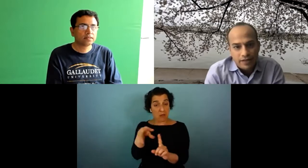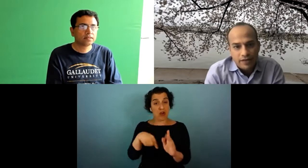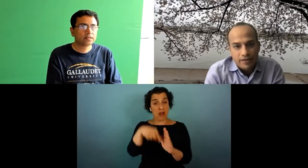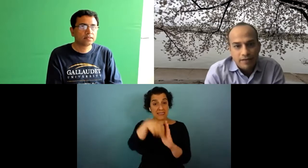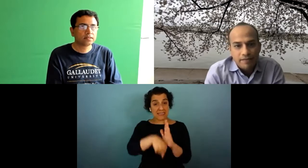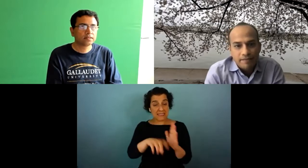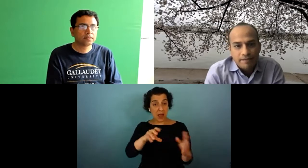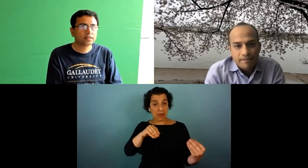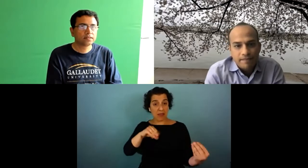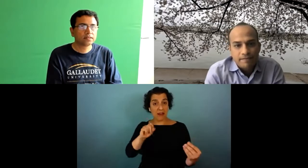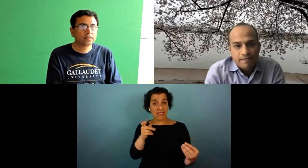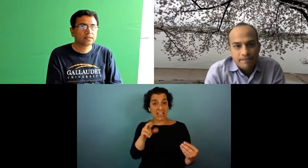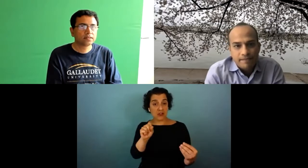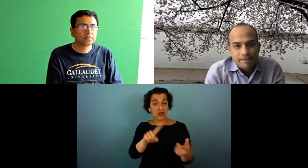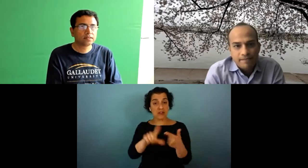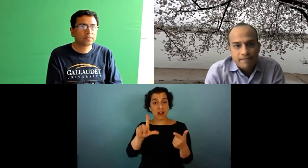lidar uh